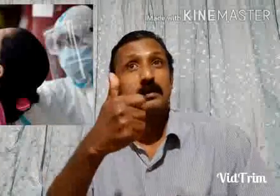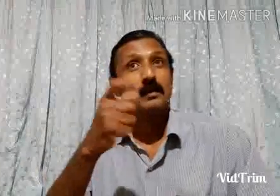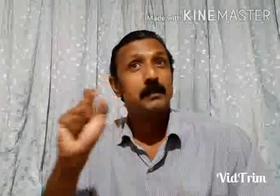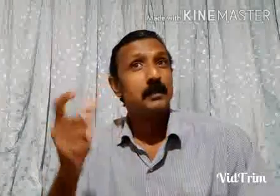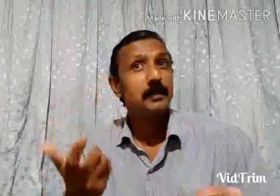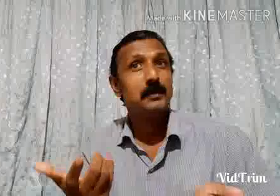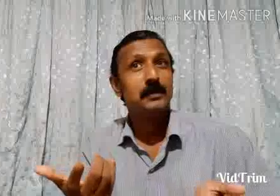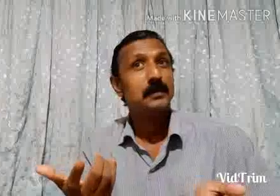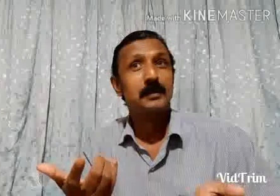What say?